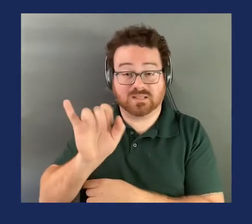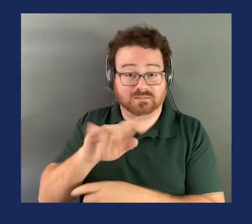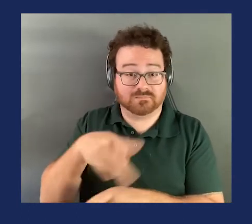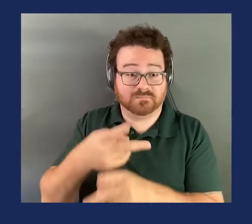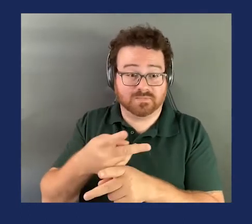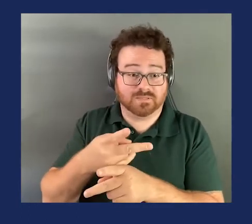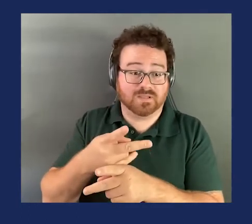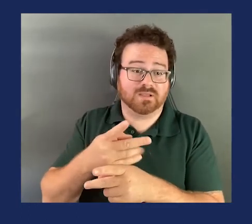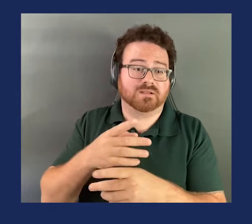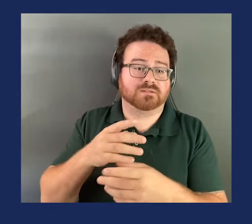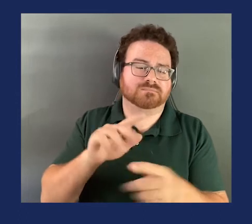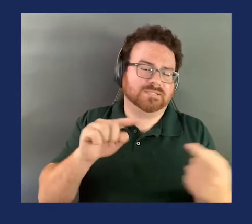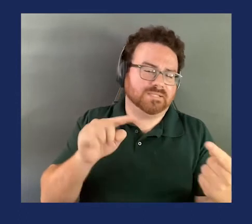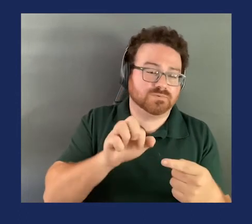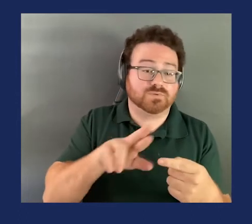penetration